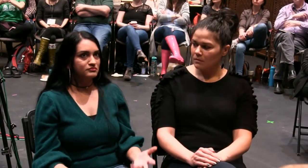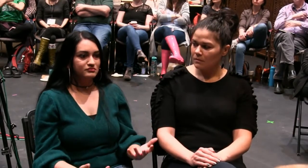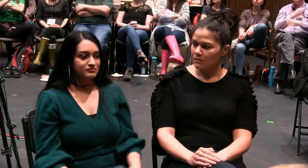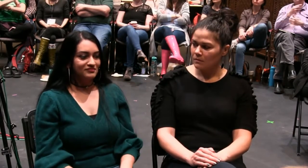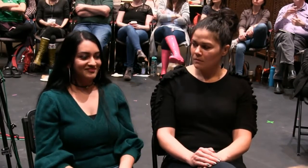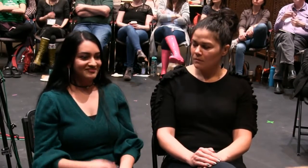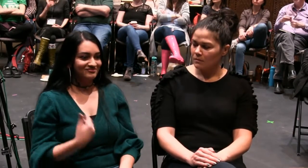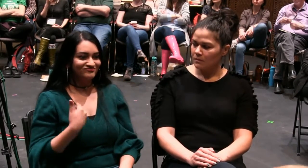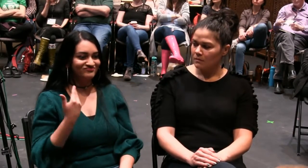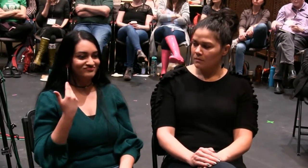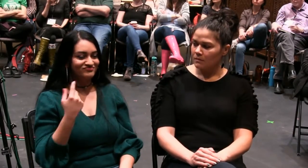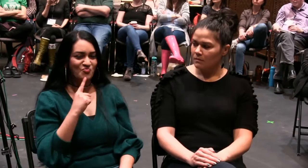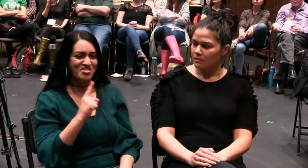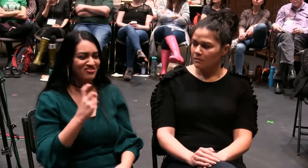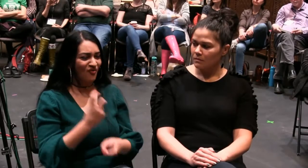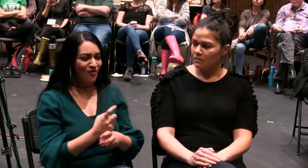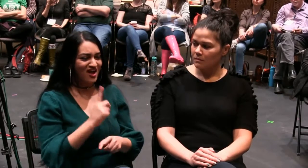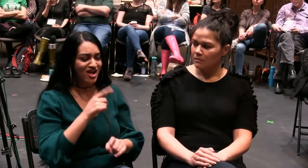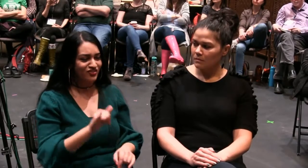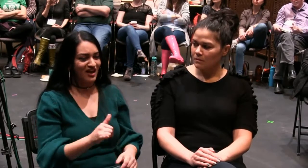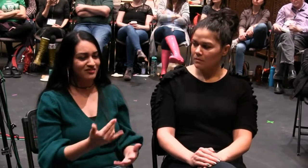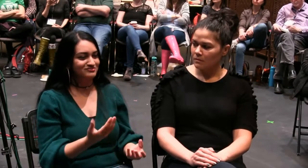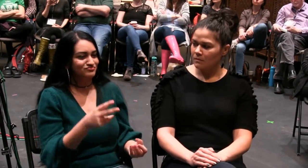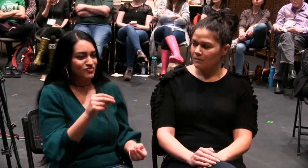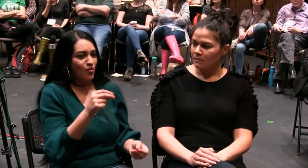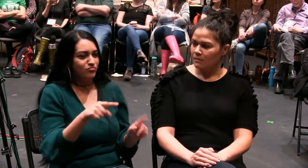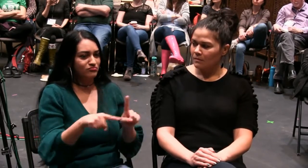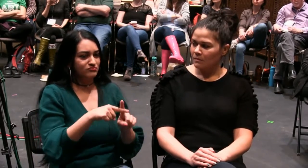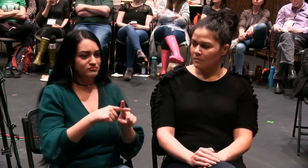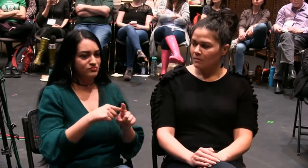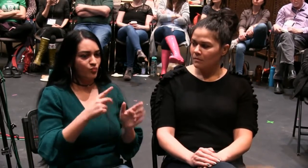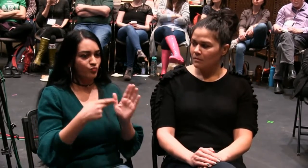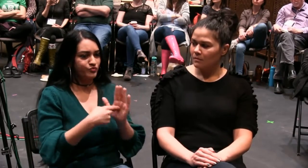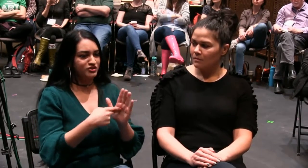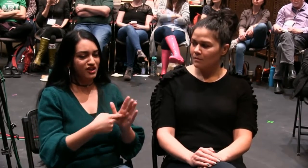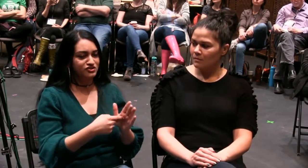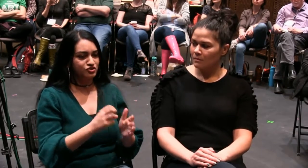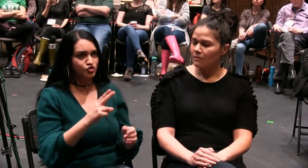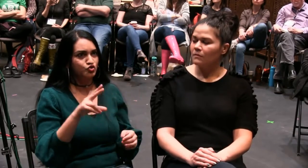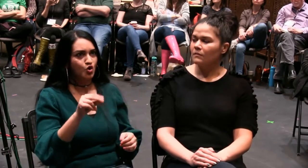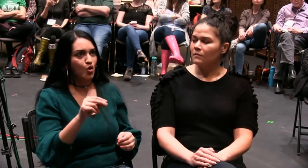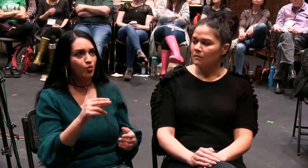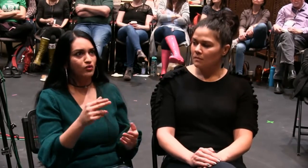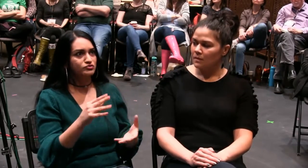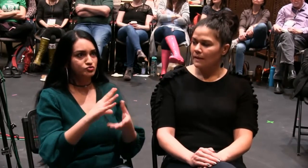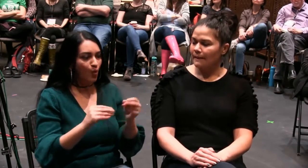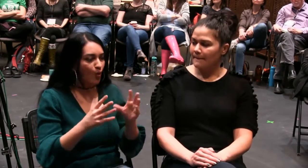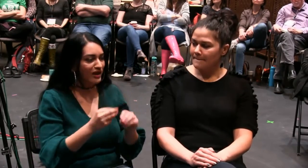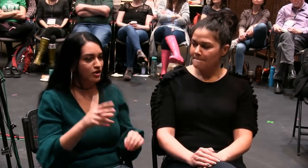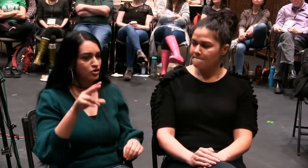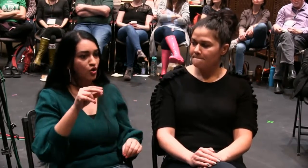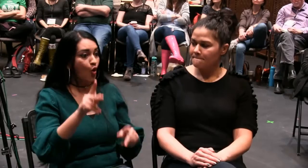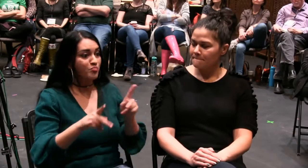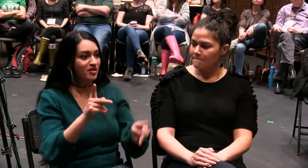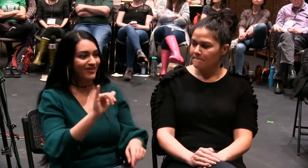world. And it's a really difficult question for me to answer because that lack of representation means